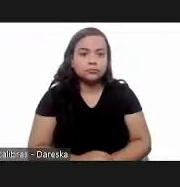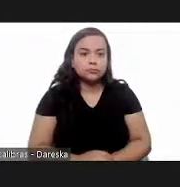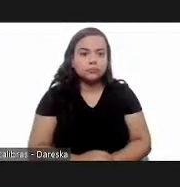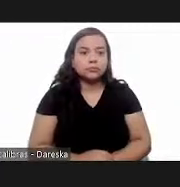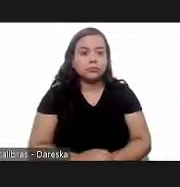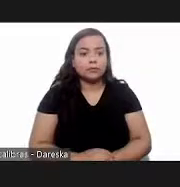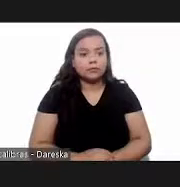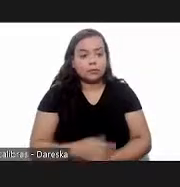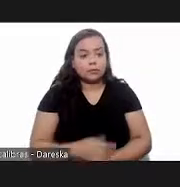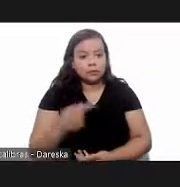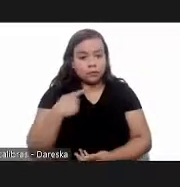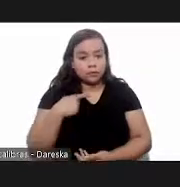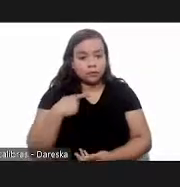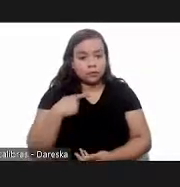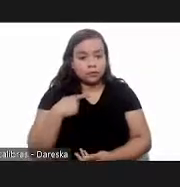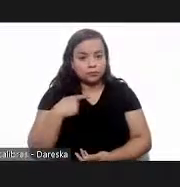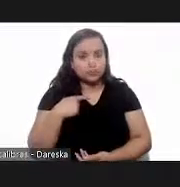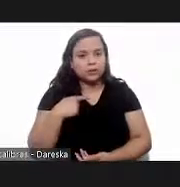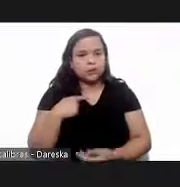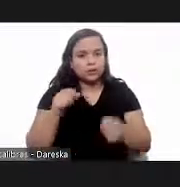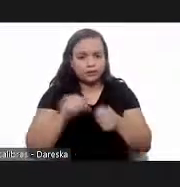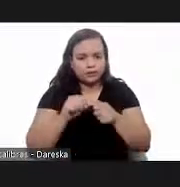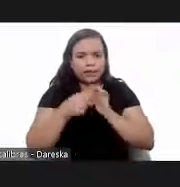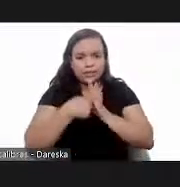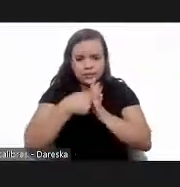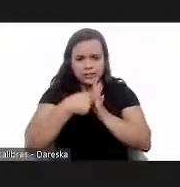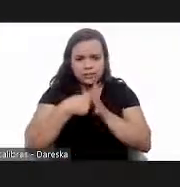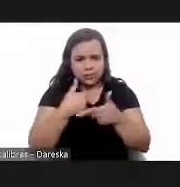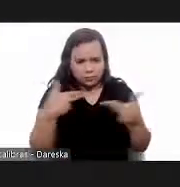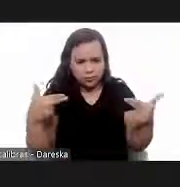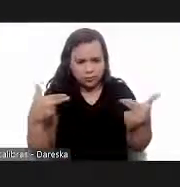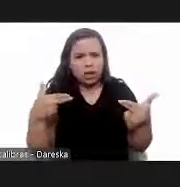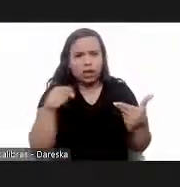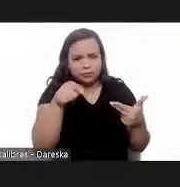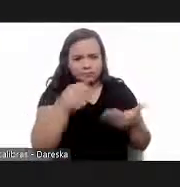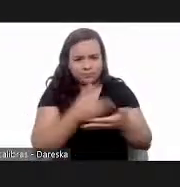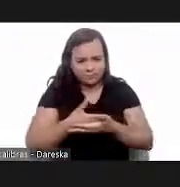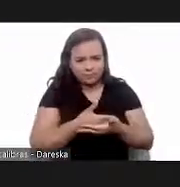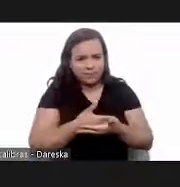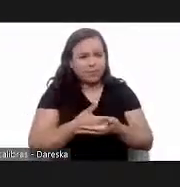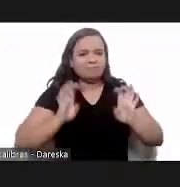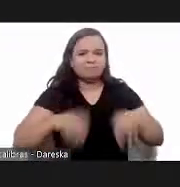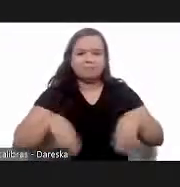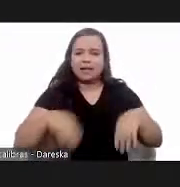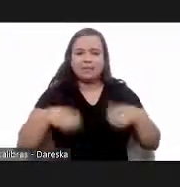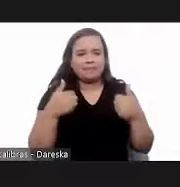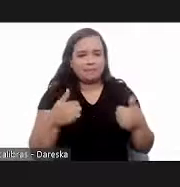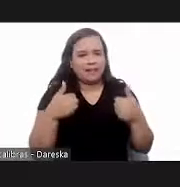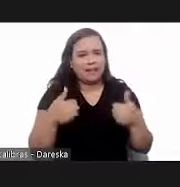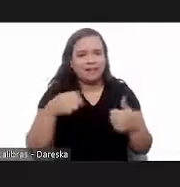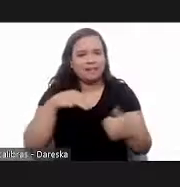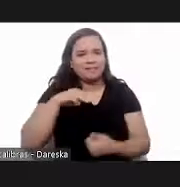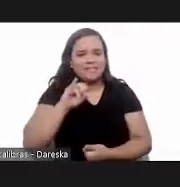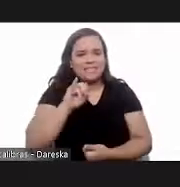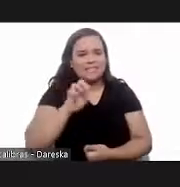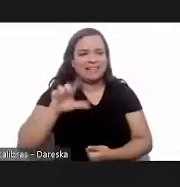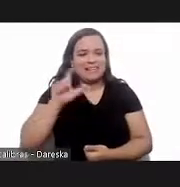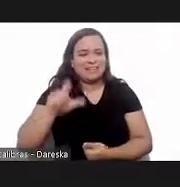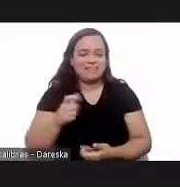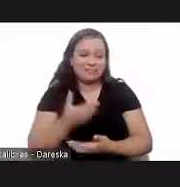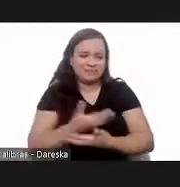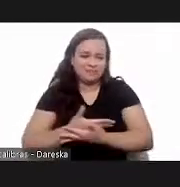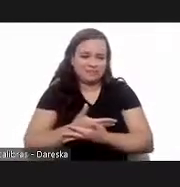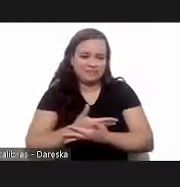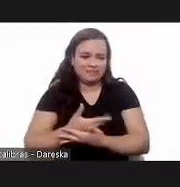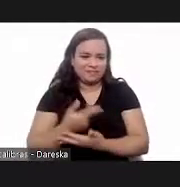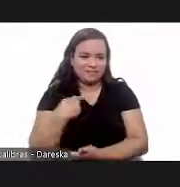during my pregnancy i did electrocardiographs every month she's called missile